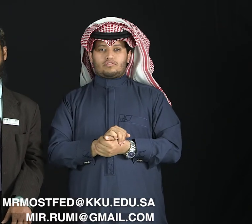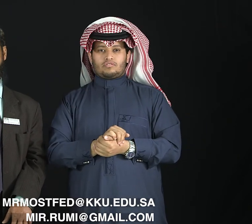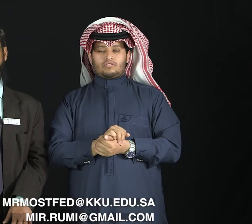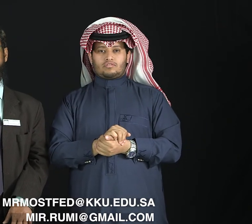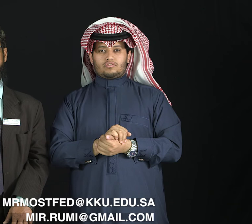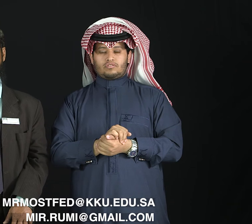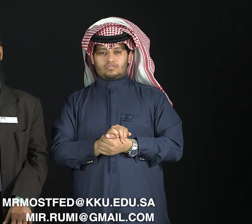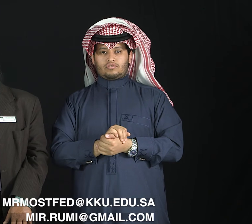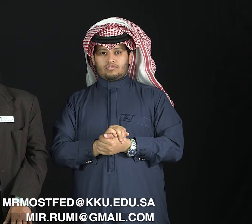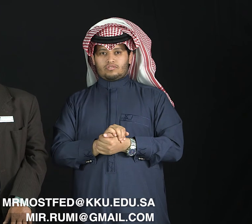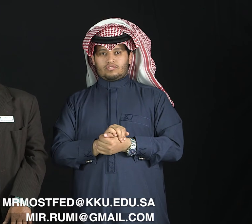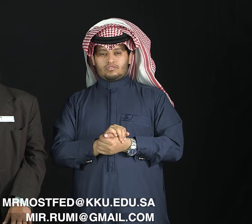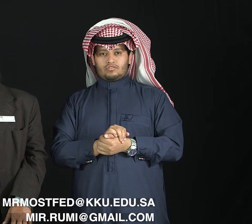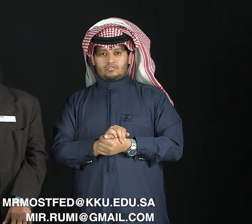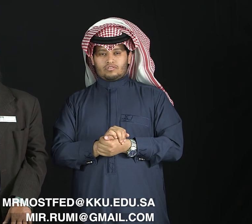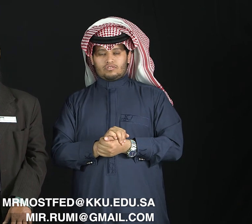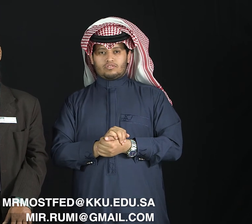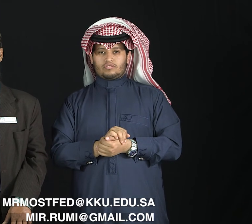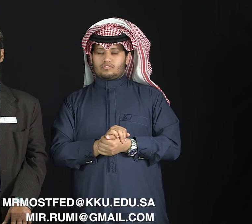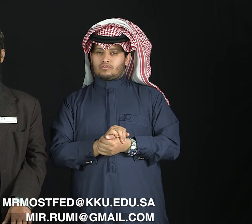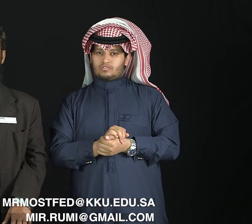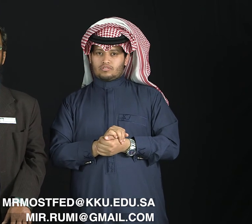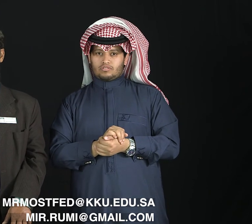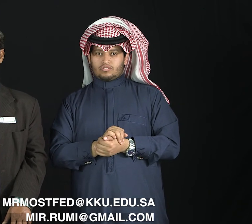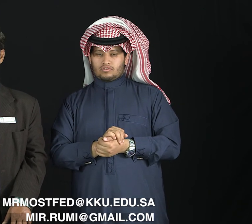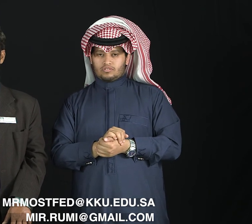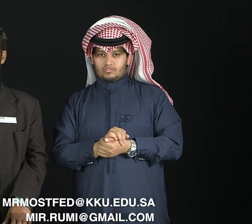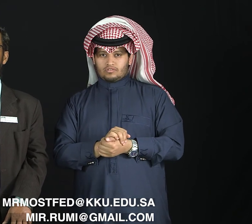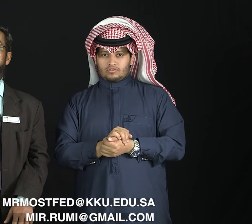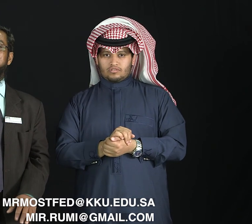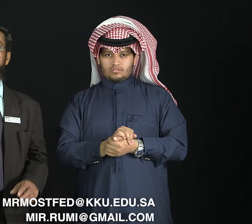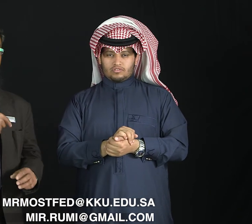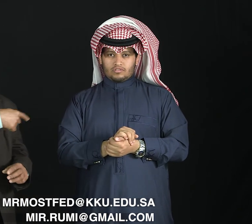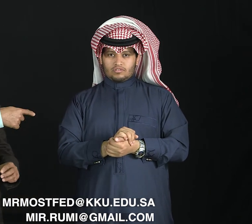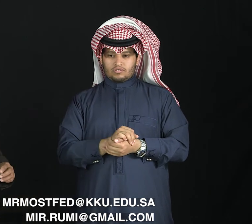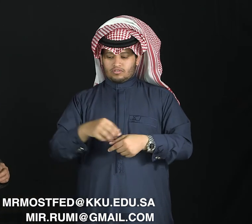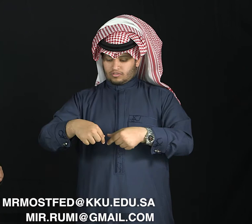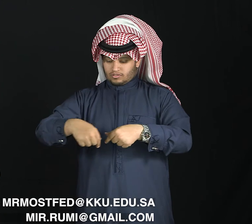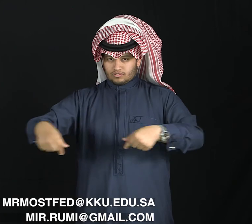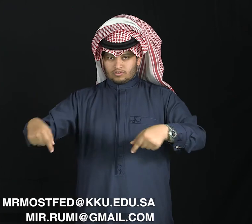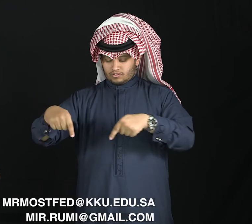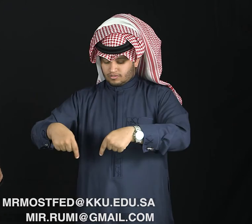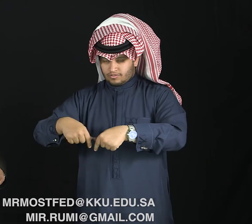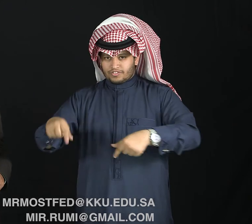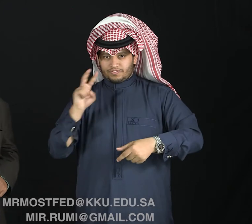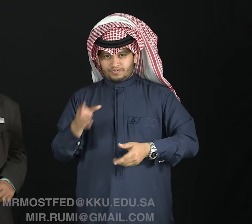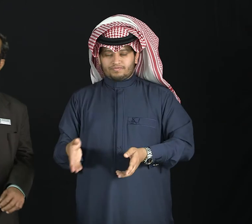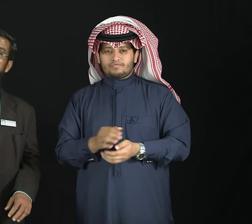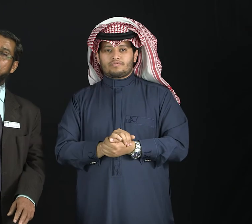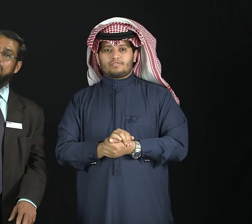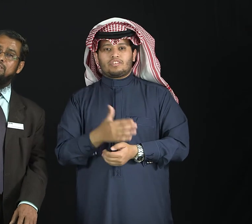at gmail.com. We are going to write it here down.